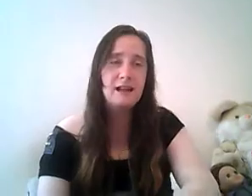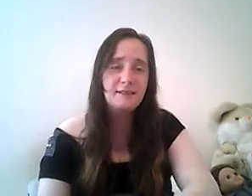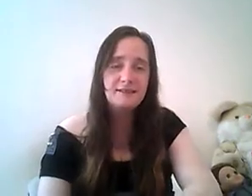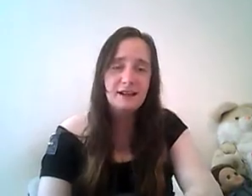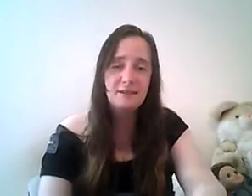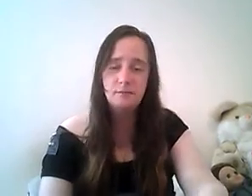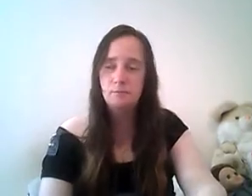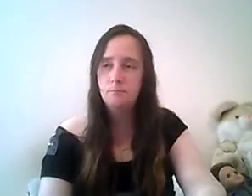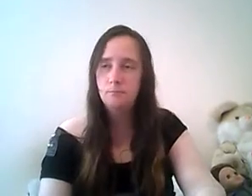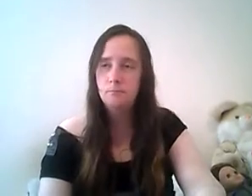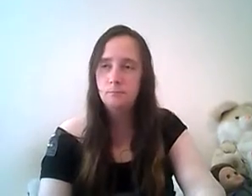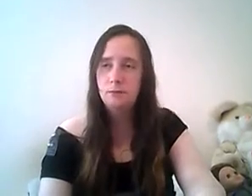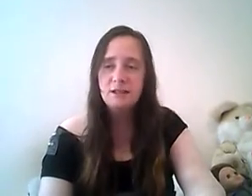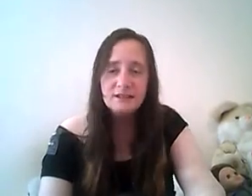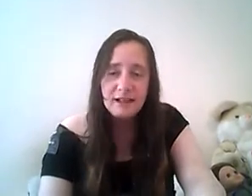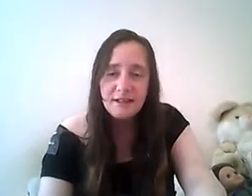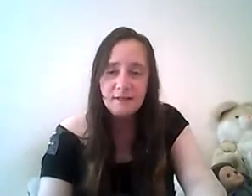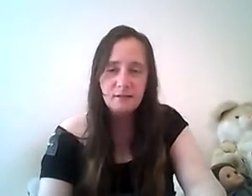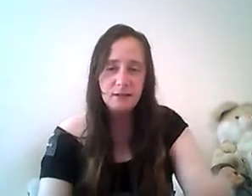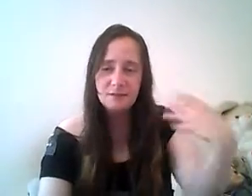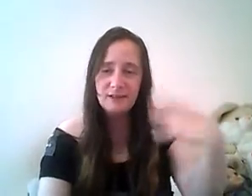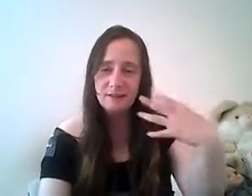stan stan stan come here stan